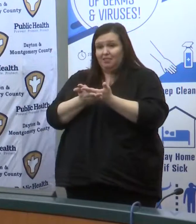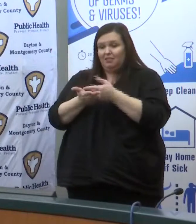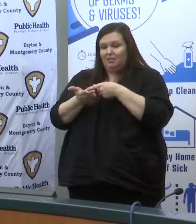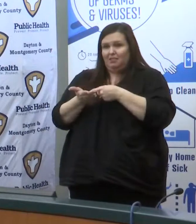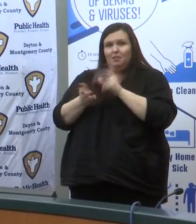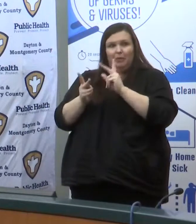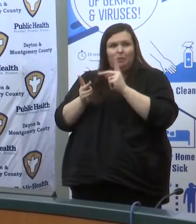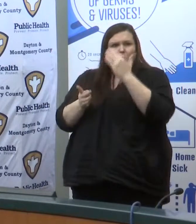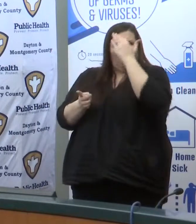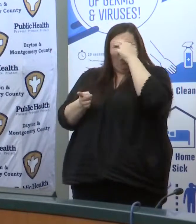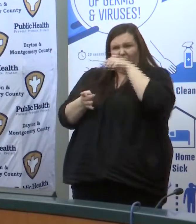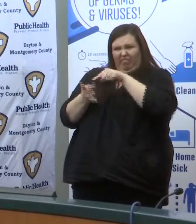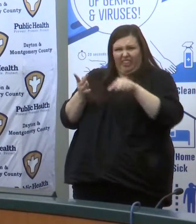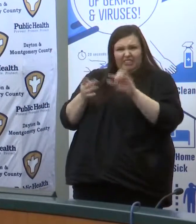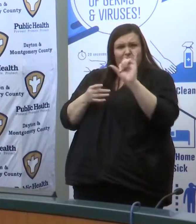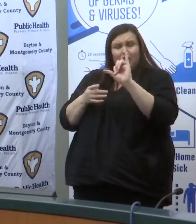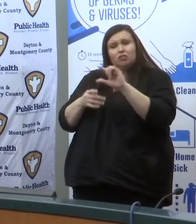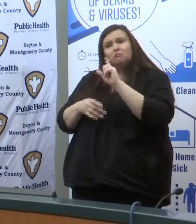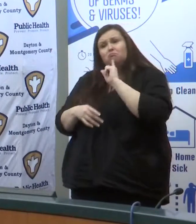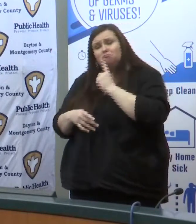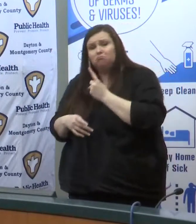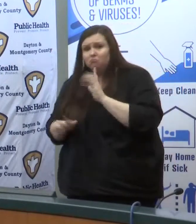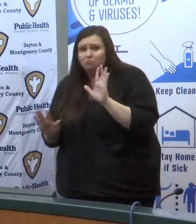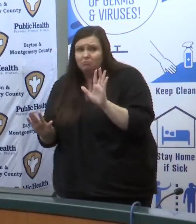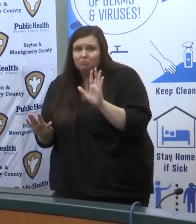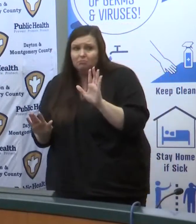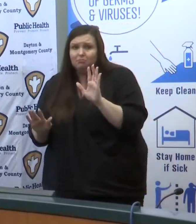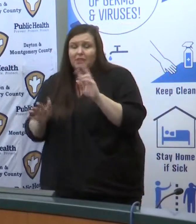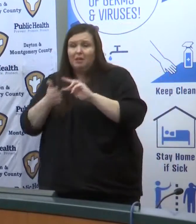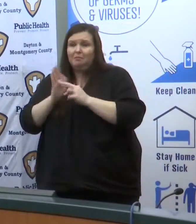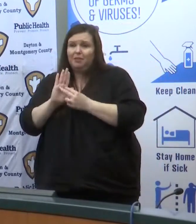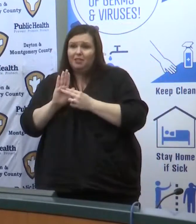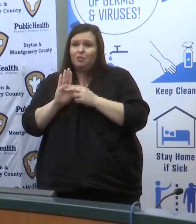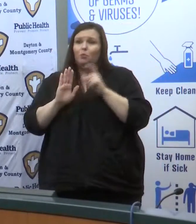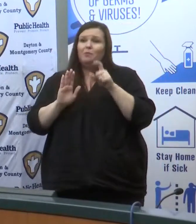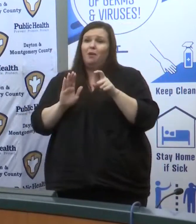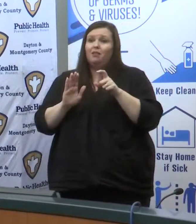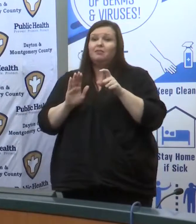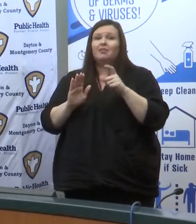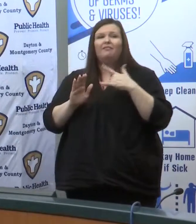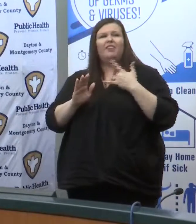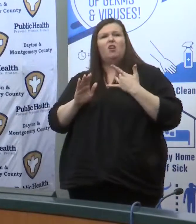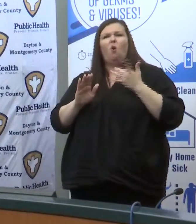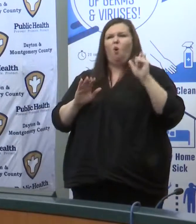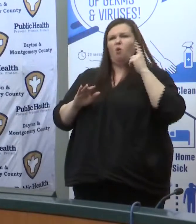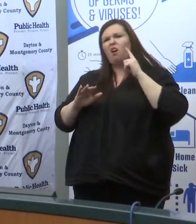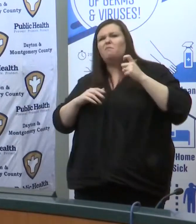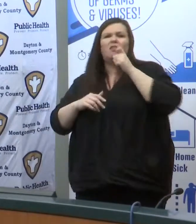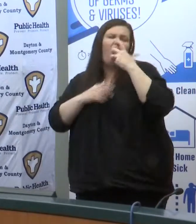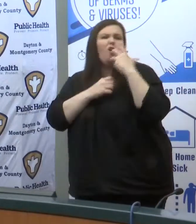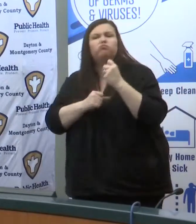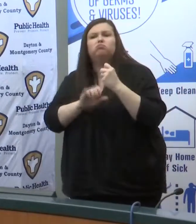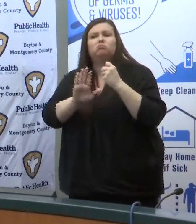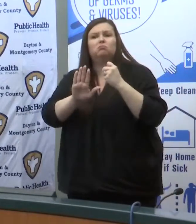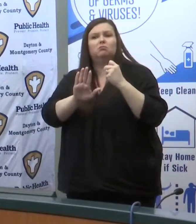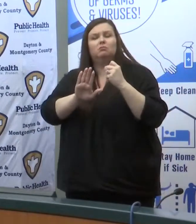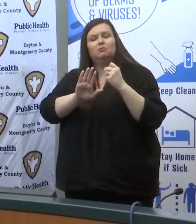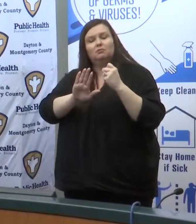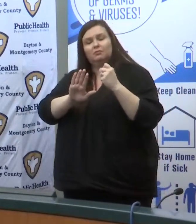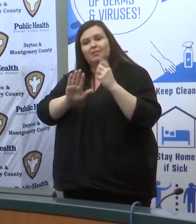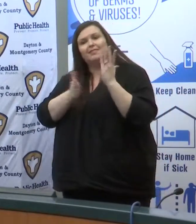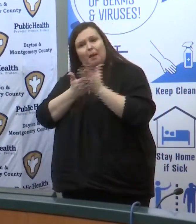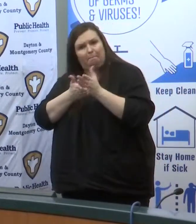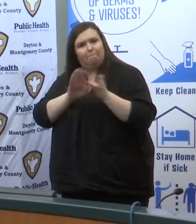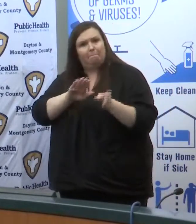the seriousness of these infections we have to set aside our distrust and buckle down at home staying home